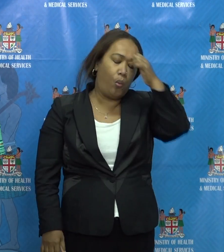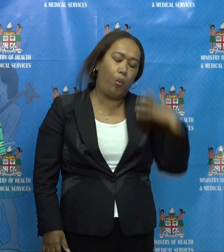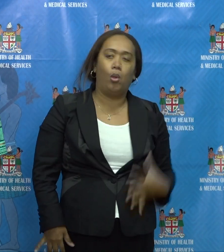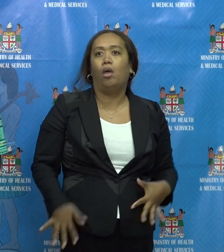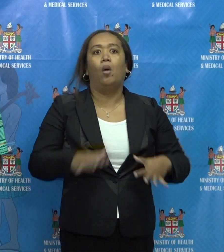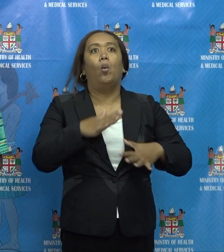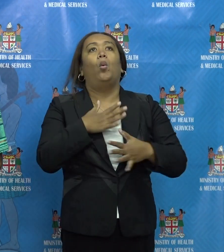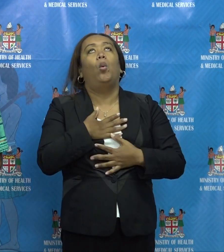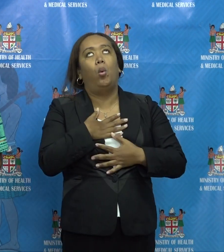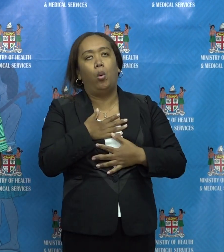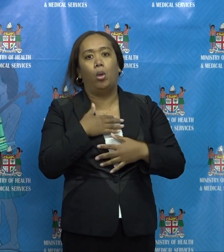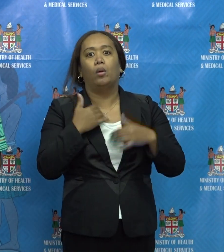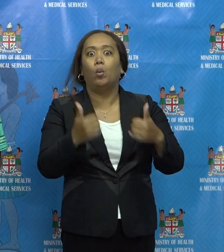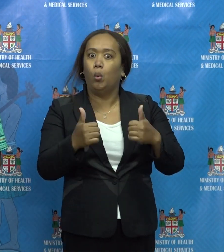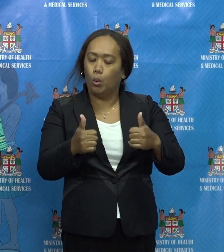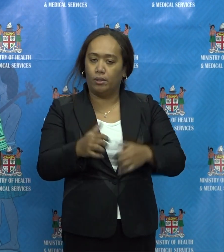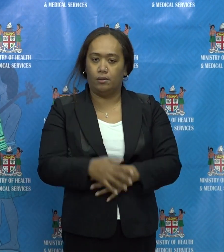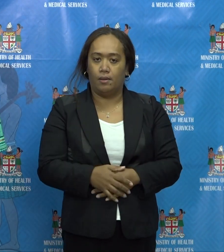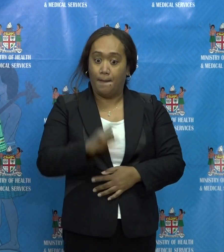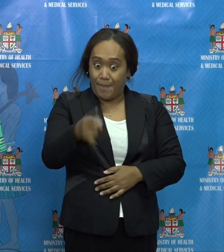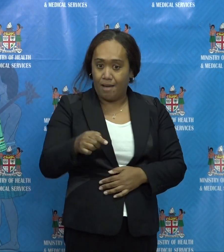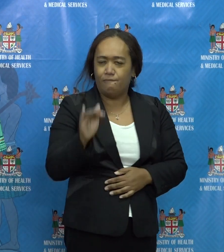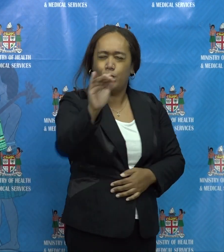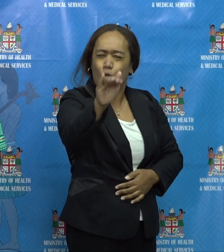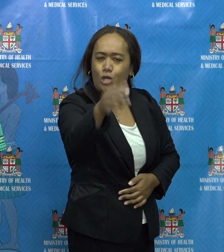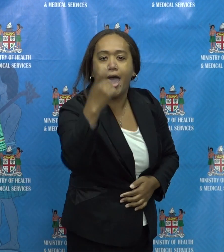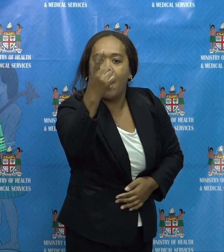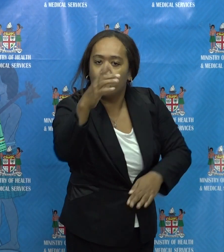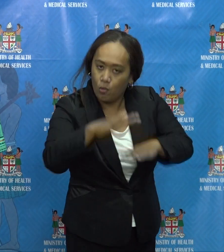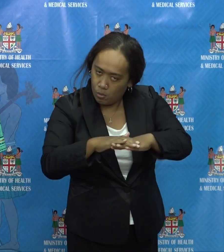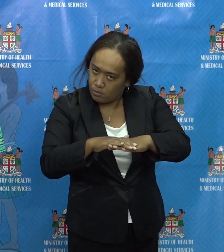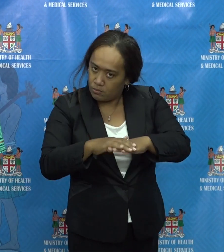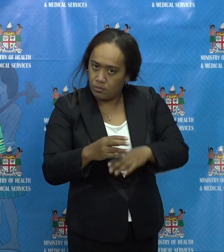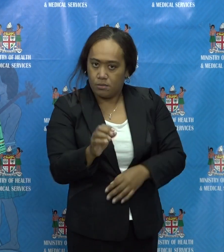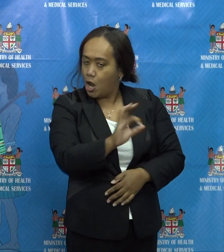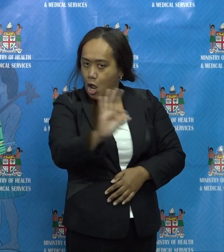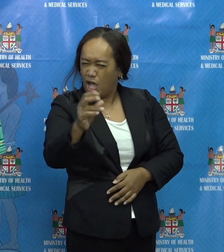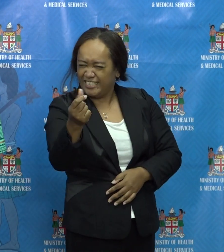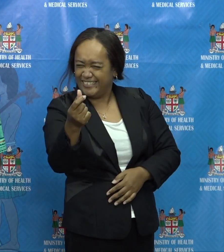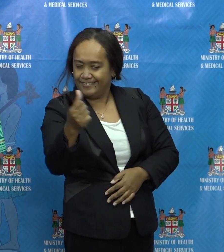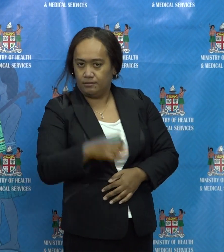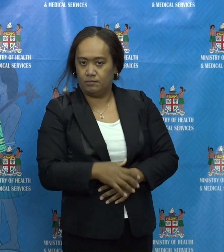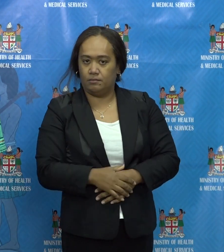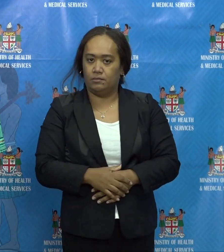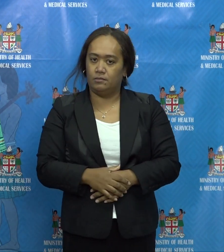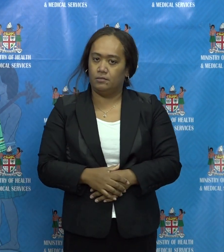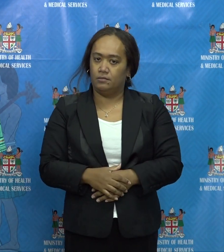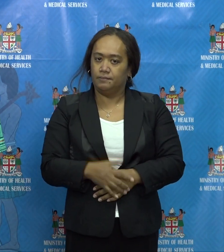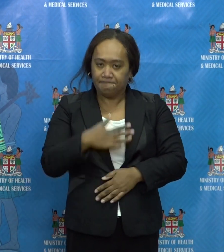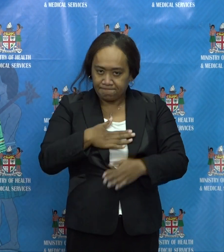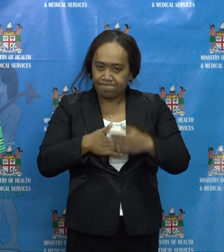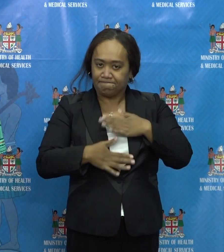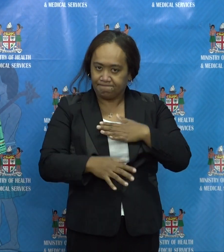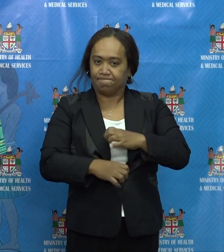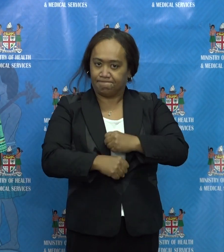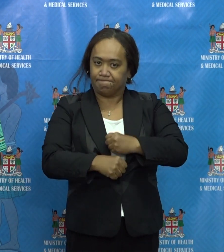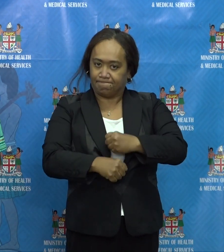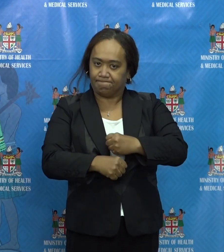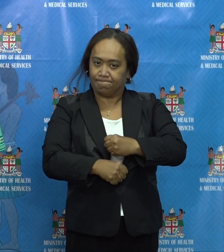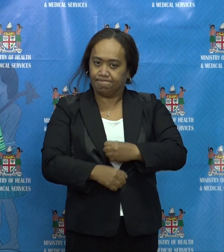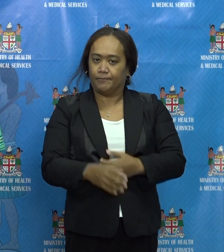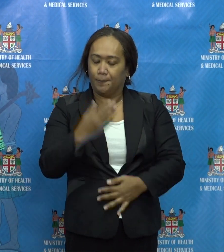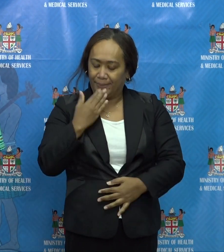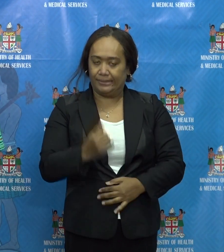coming days, weeks, and months. This is not going to be an easy, quick fight. The virus is